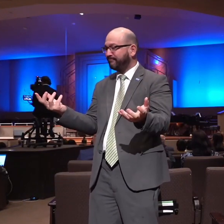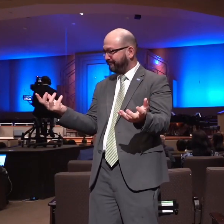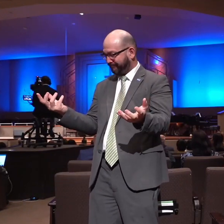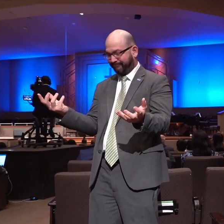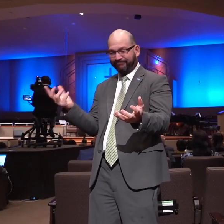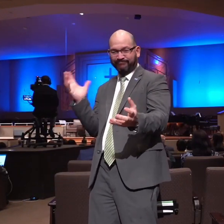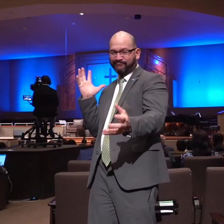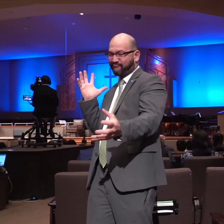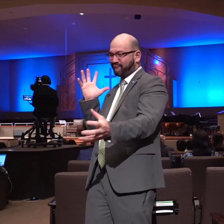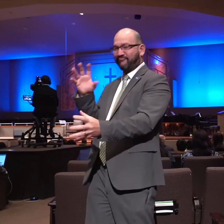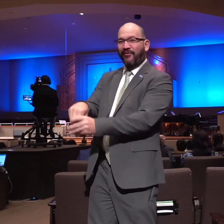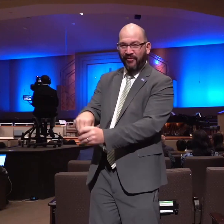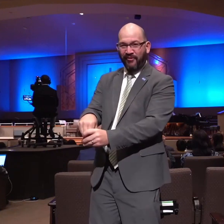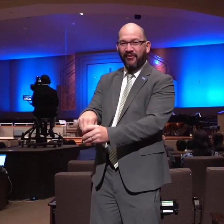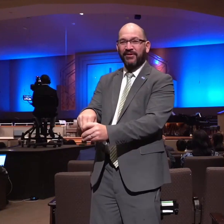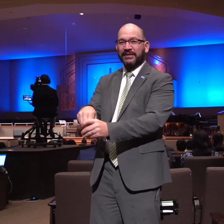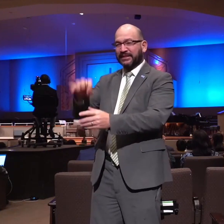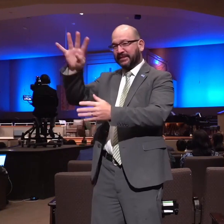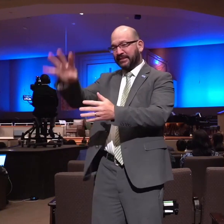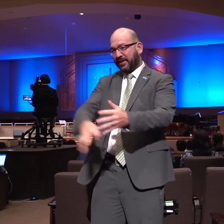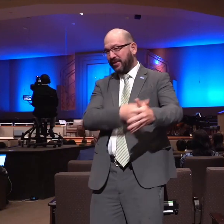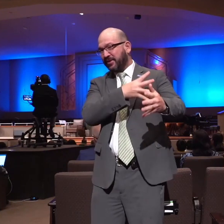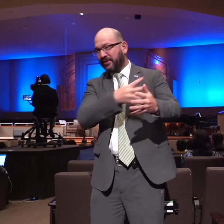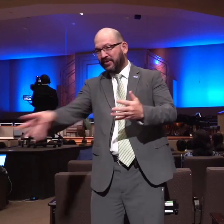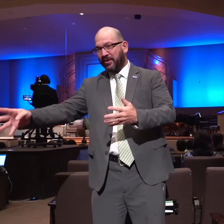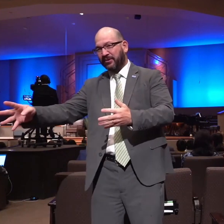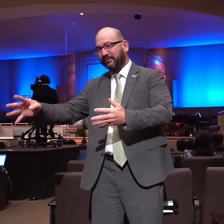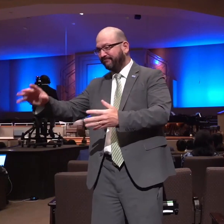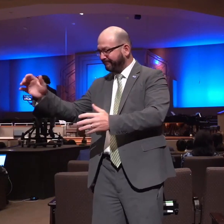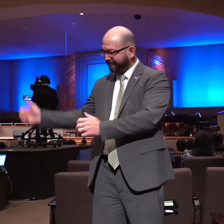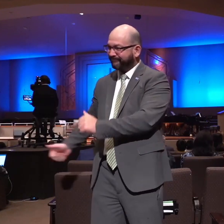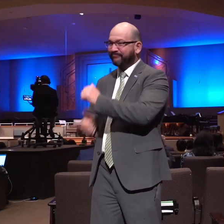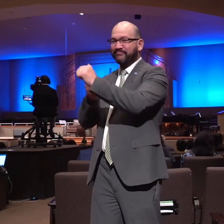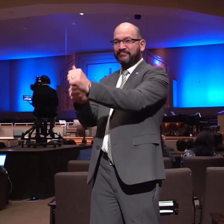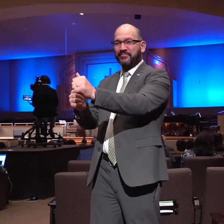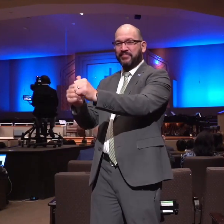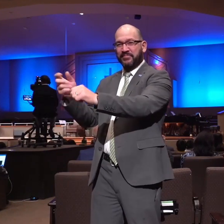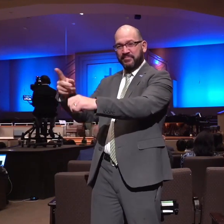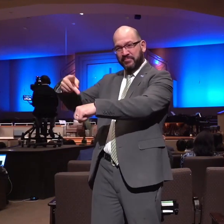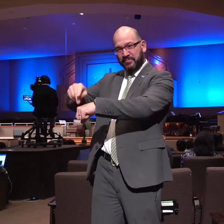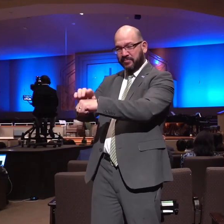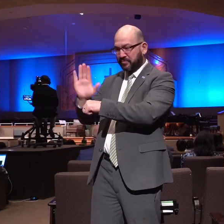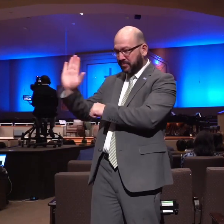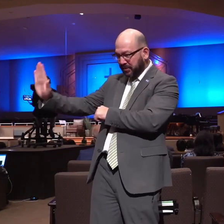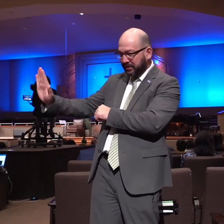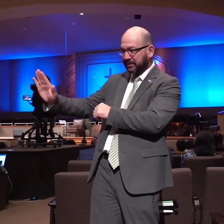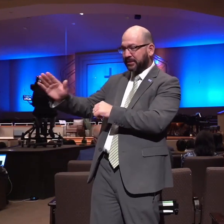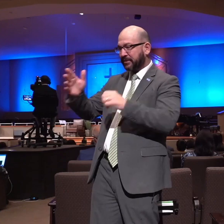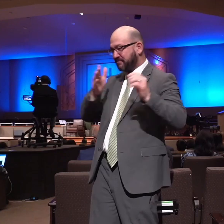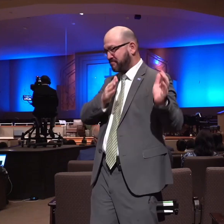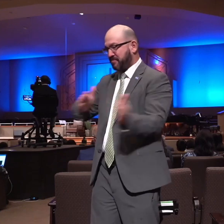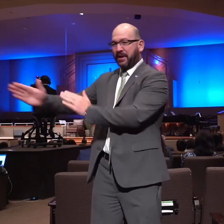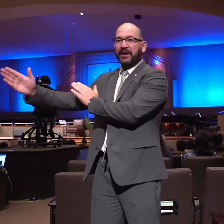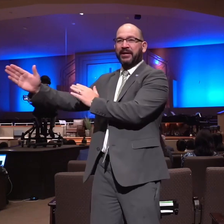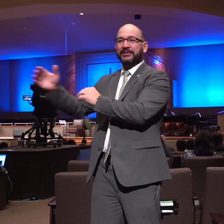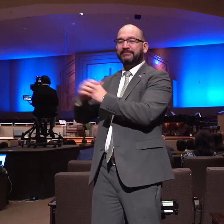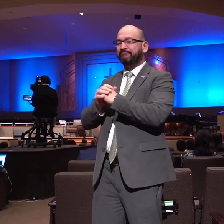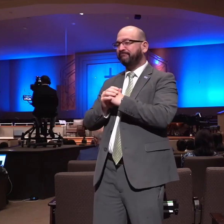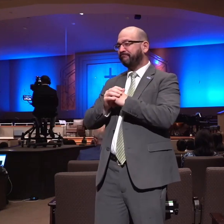back into the schedule that pastor sets for us with respect to services and prayer times and soul winning and all the